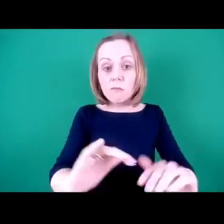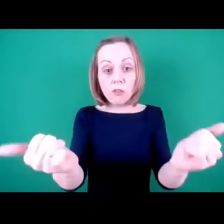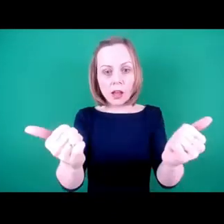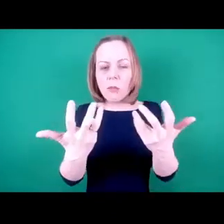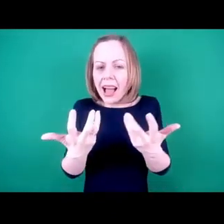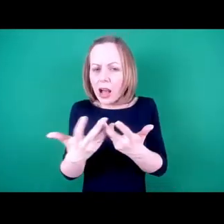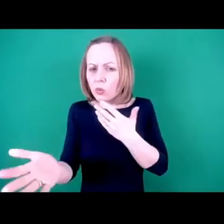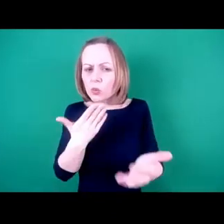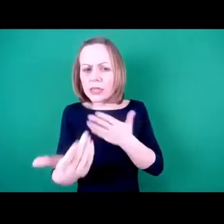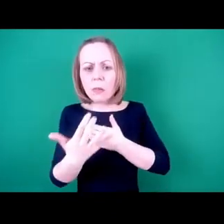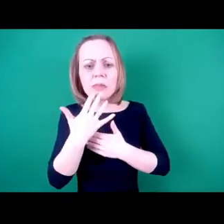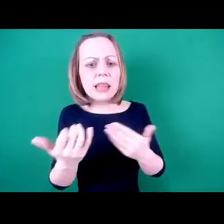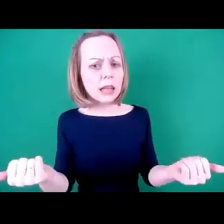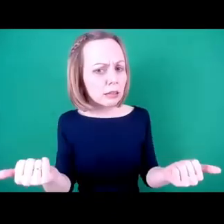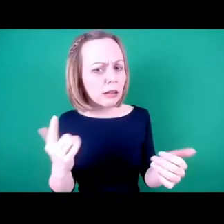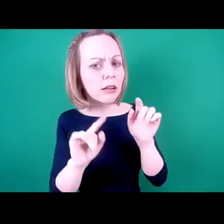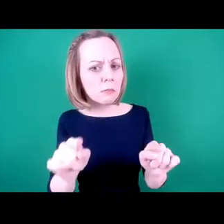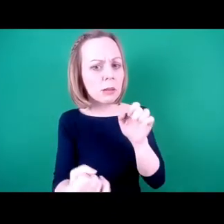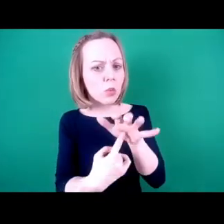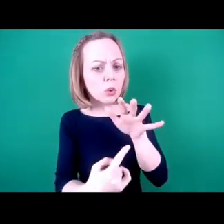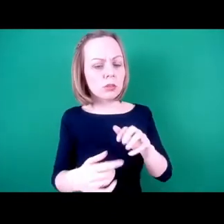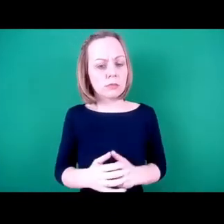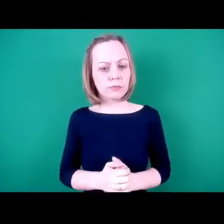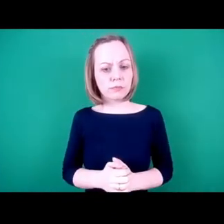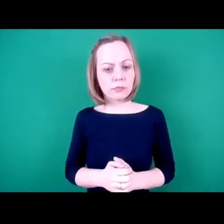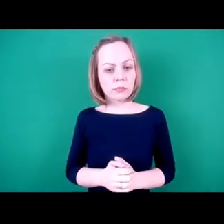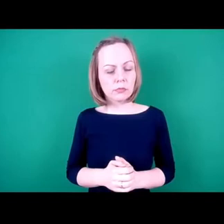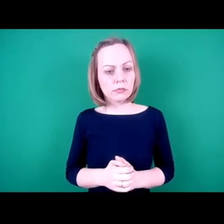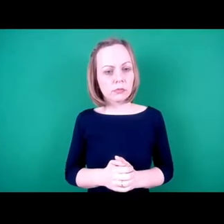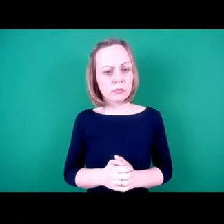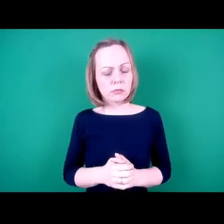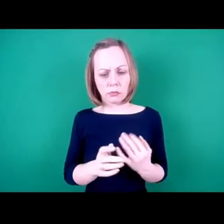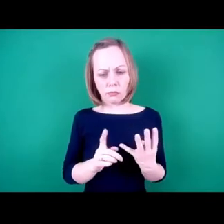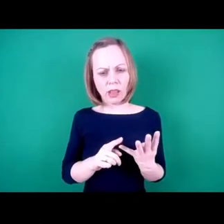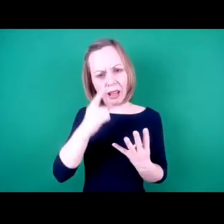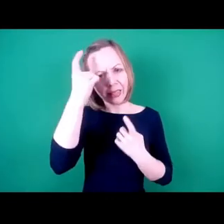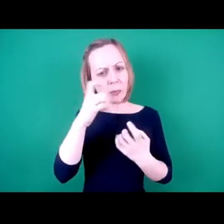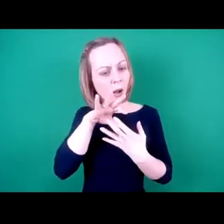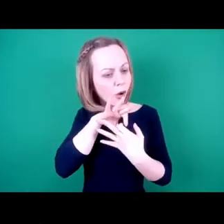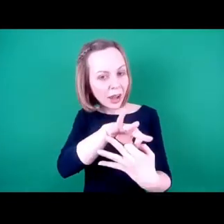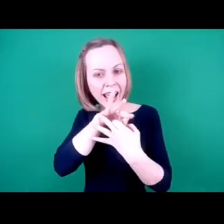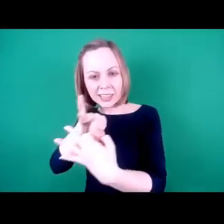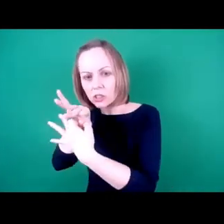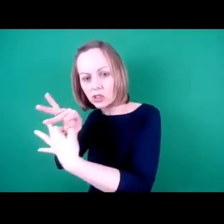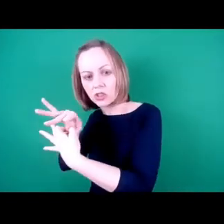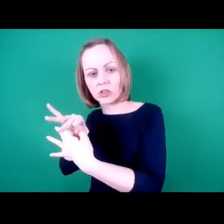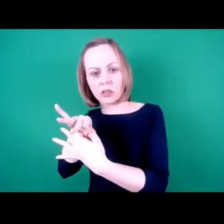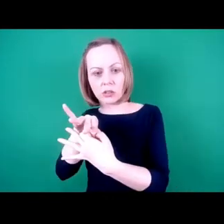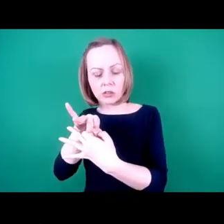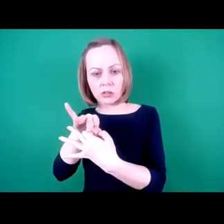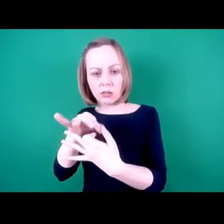We need to maximize the benefits of connection and we need to stop looking at